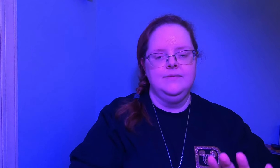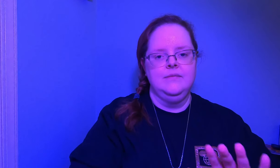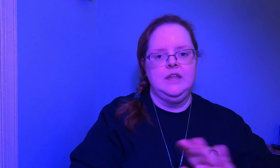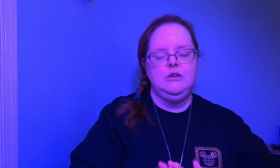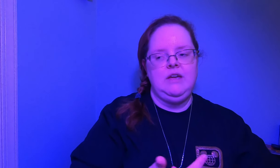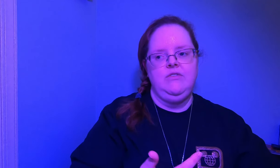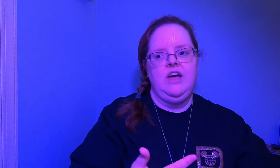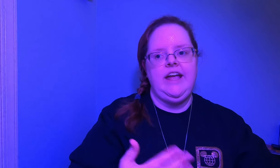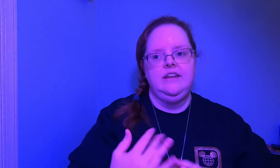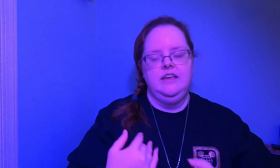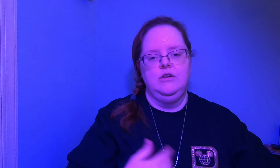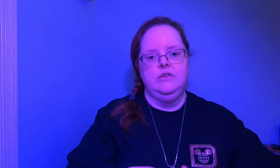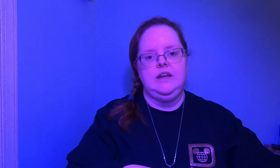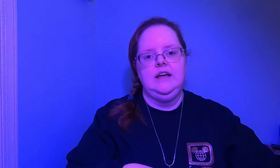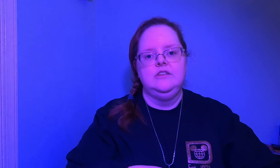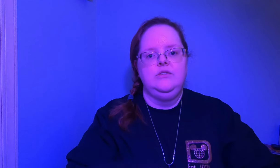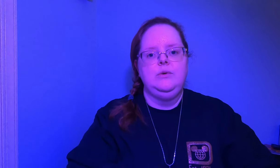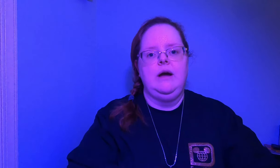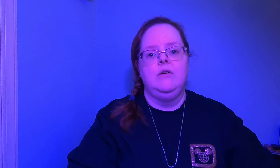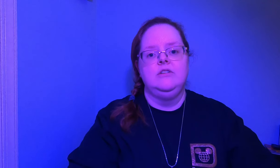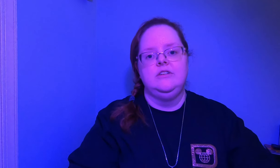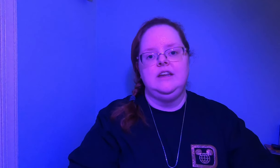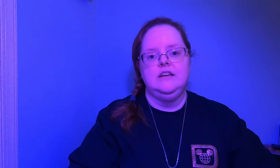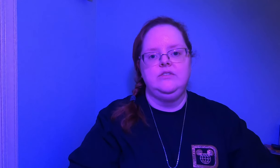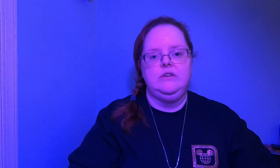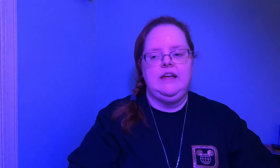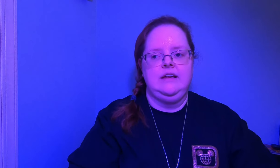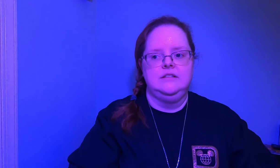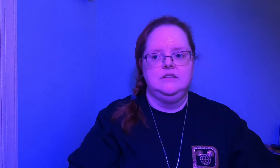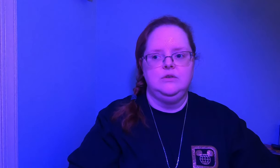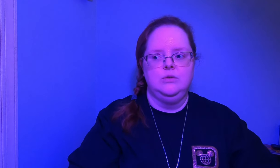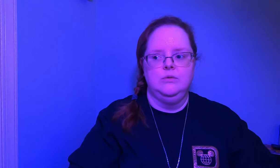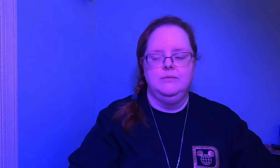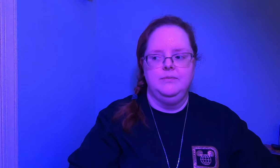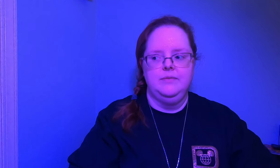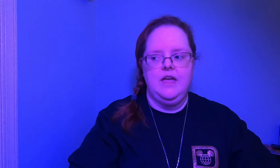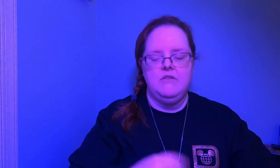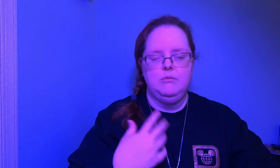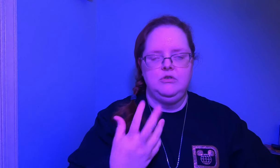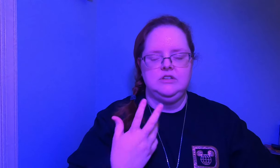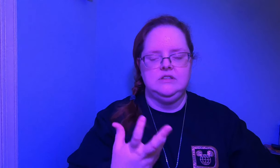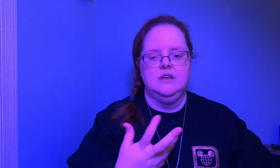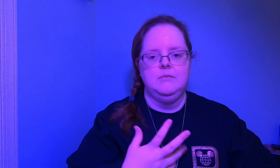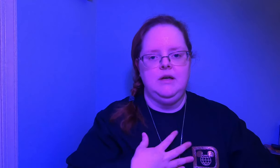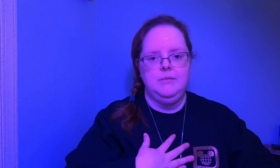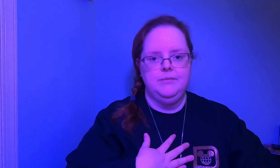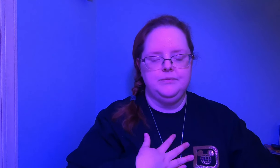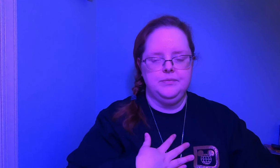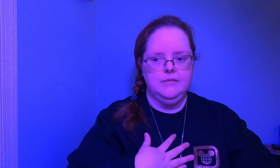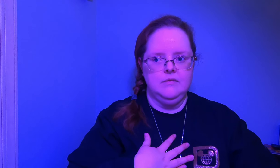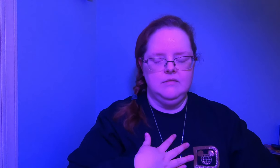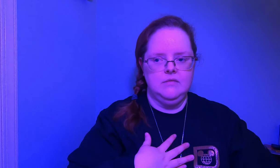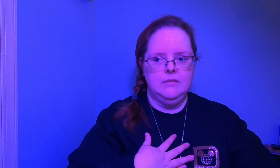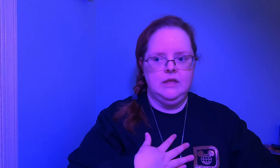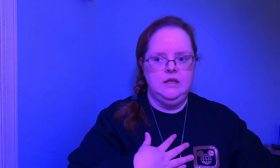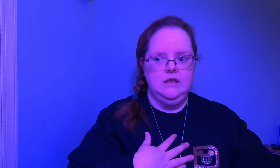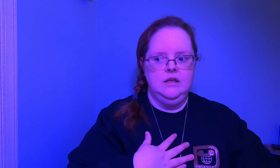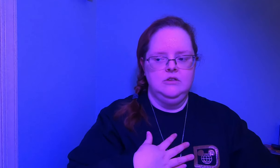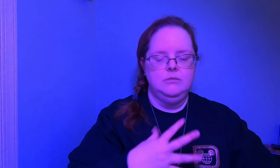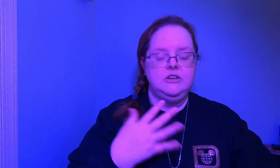you may find that over the next few hours or the next few days you have emotions come up so be